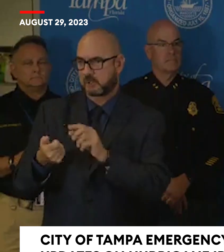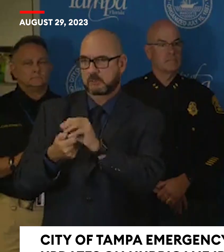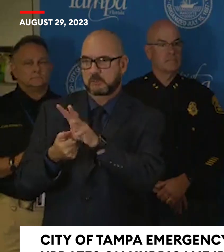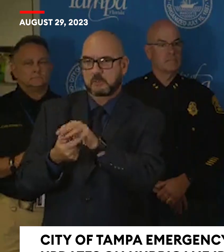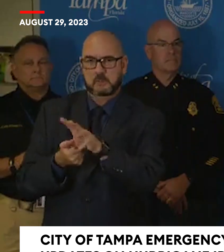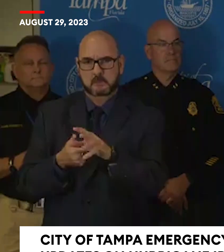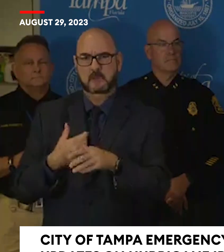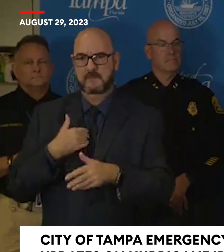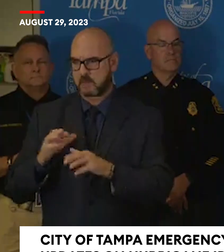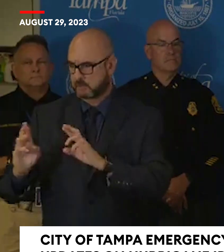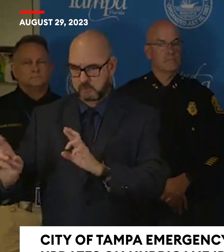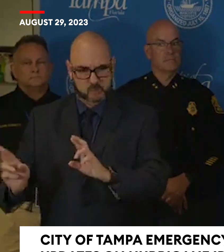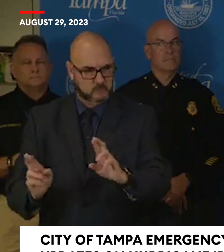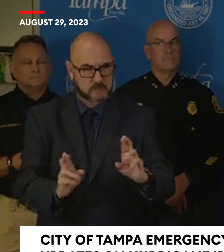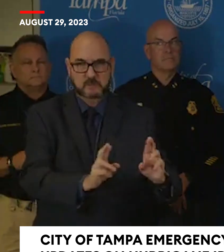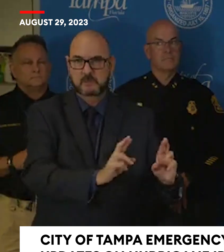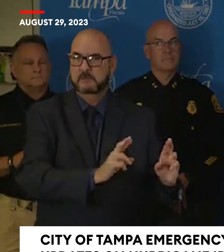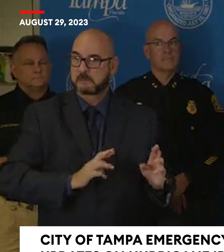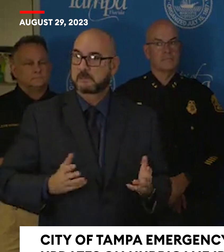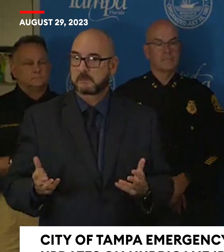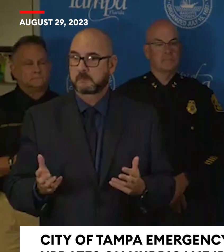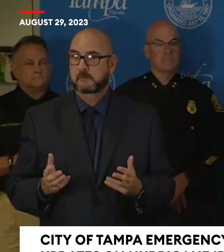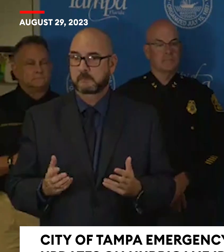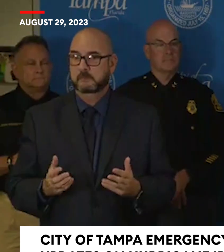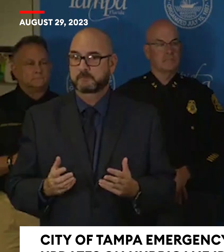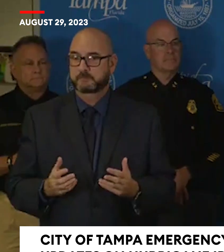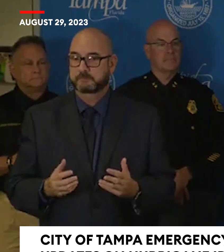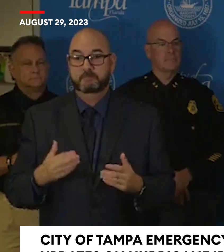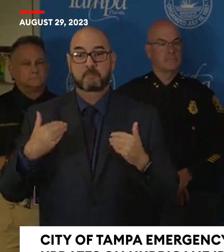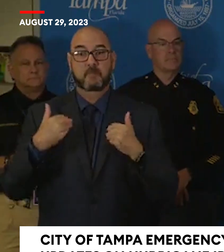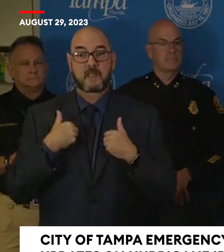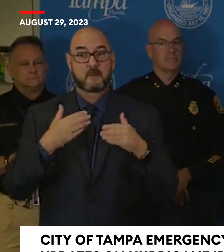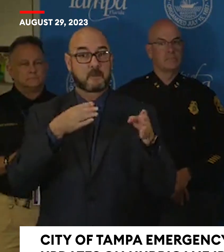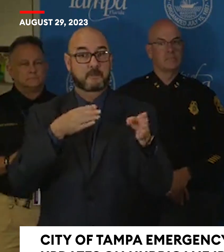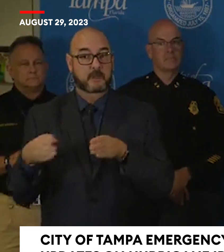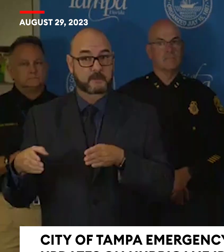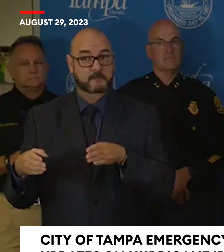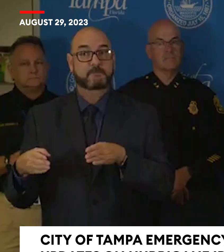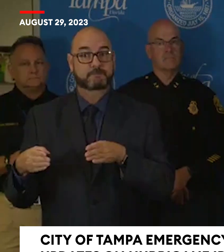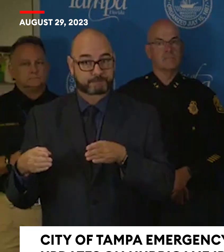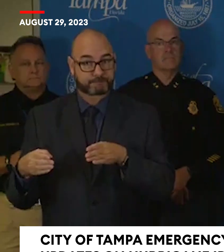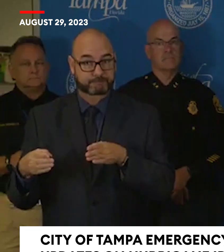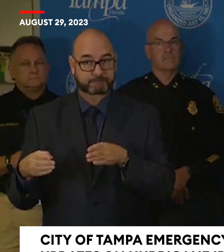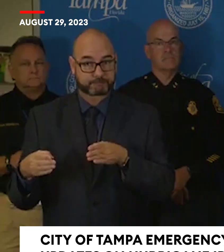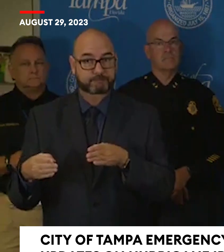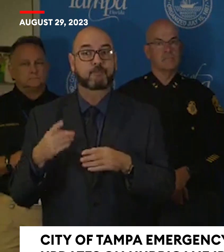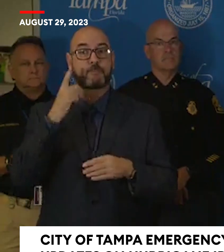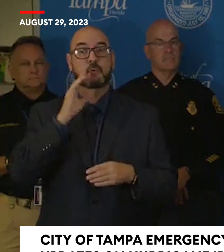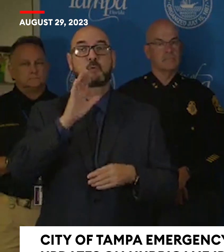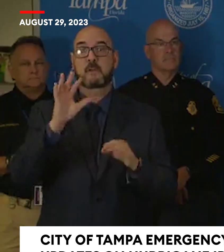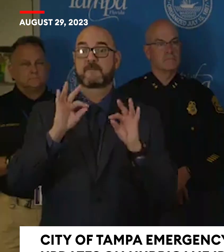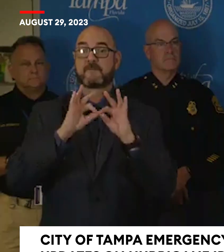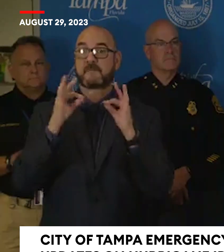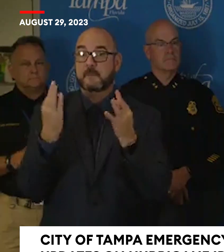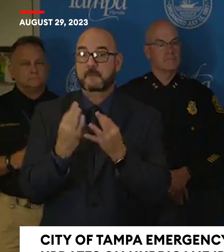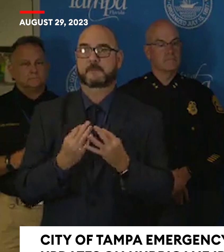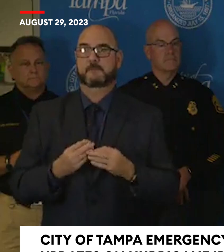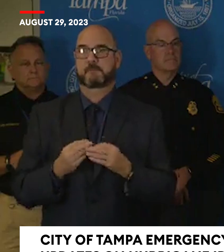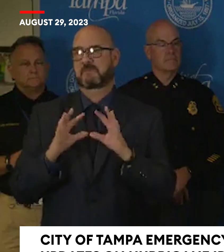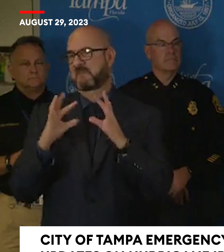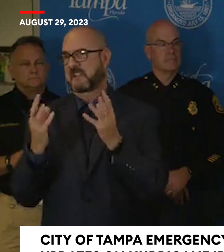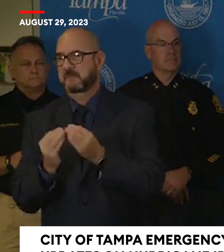granted, do that now. Have a reunification plan for you and your family. If you have the ability